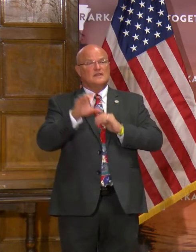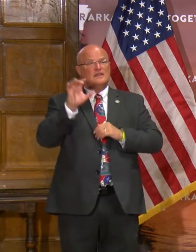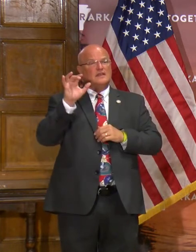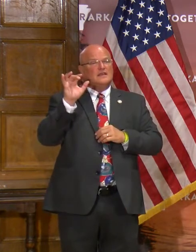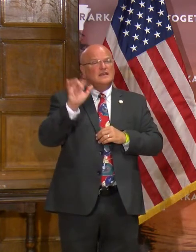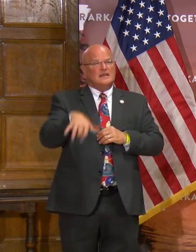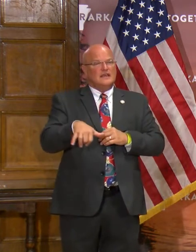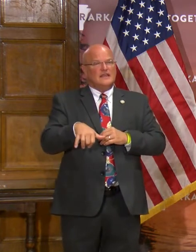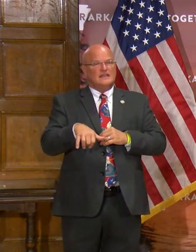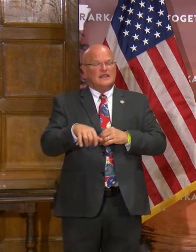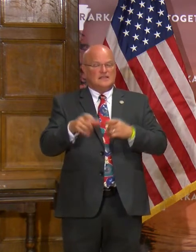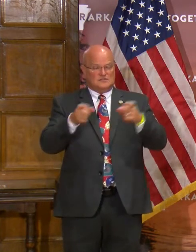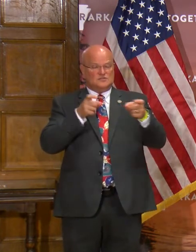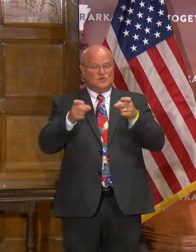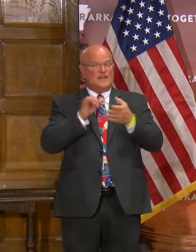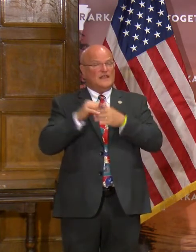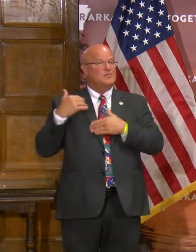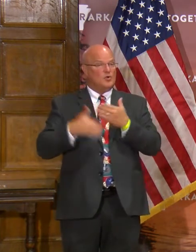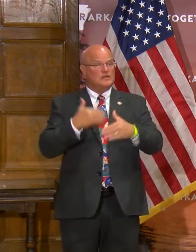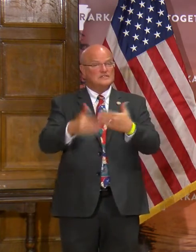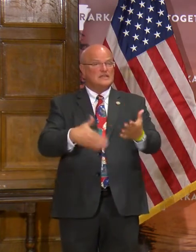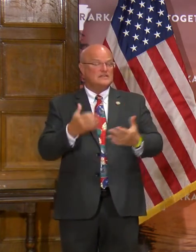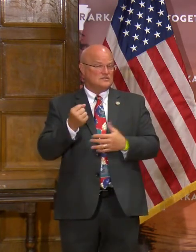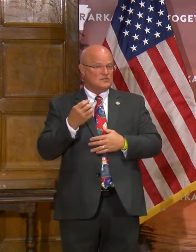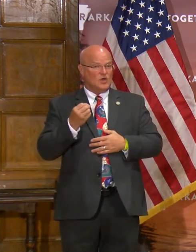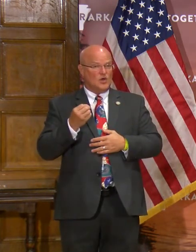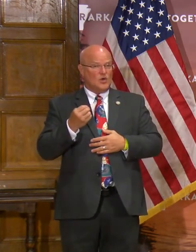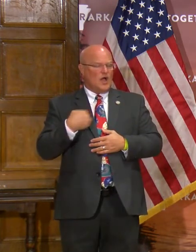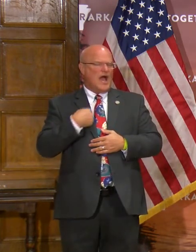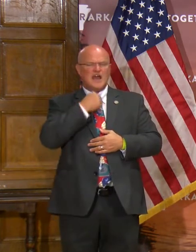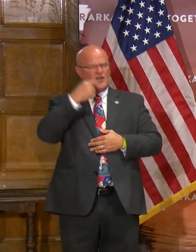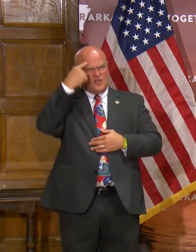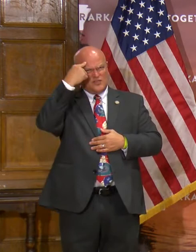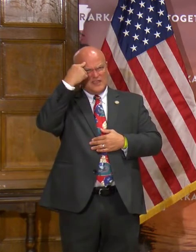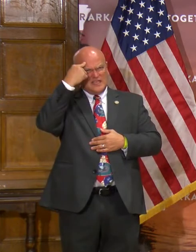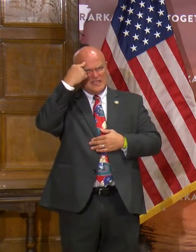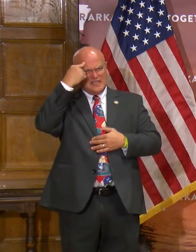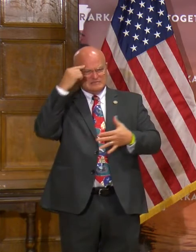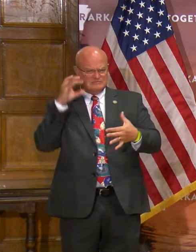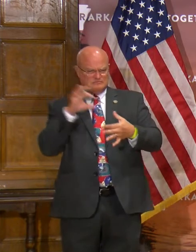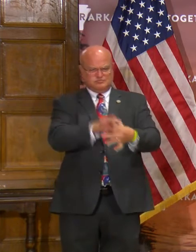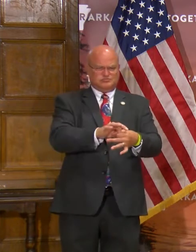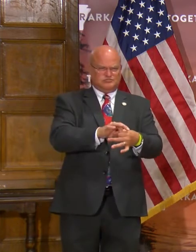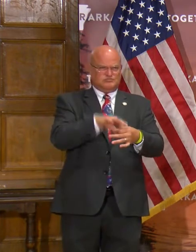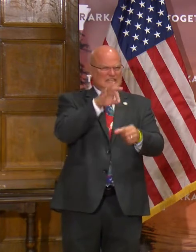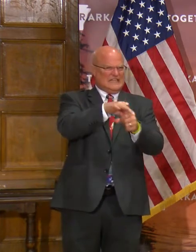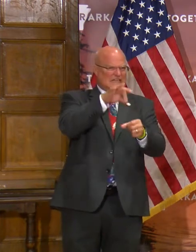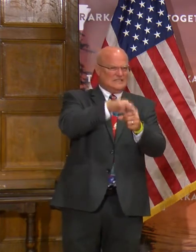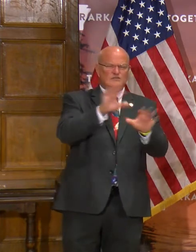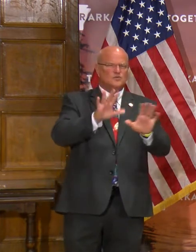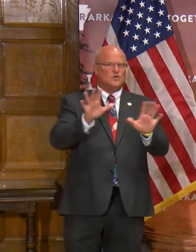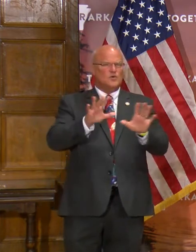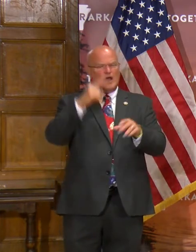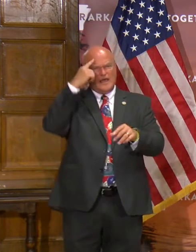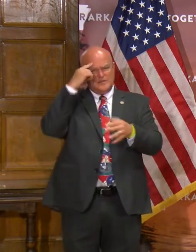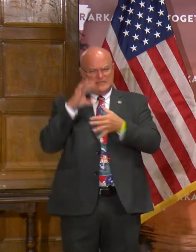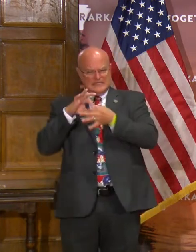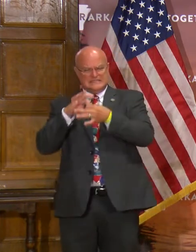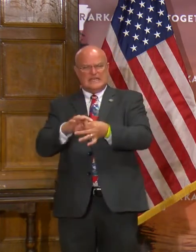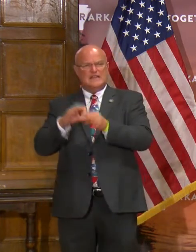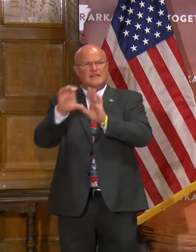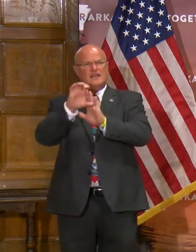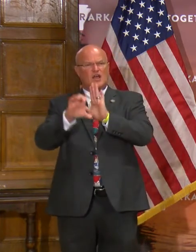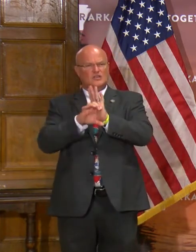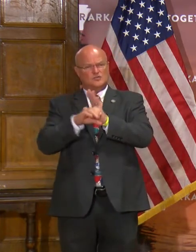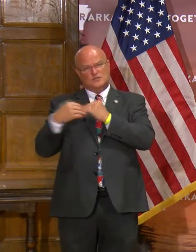directs that process. So I don't think it should be tied to the election. I think it should be tied to the